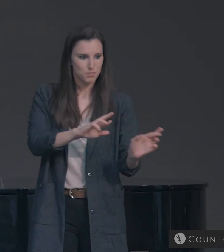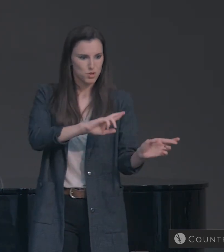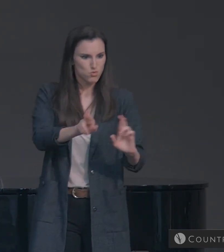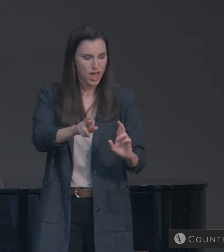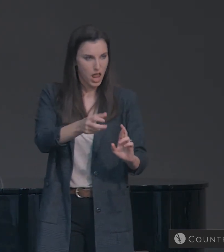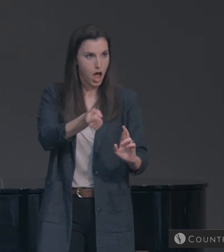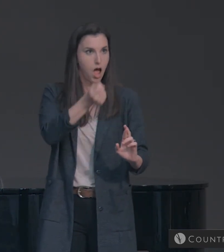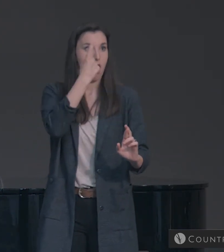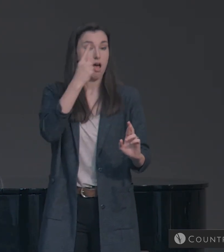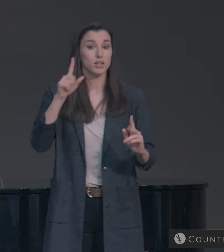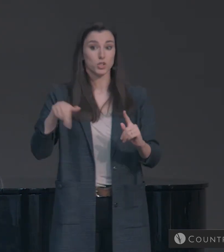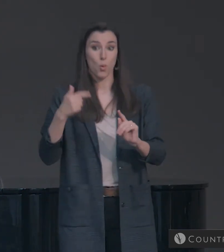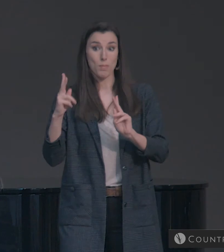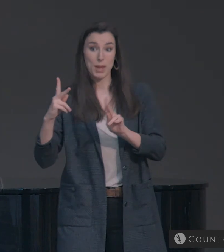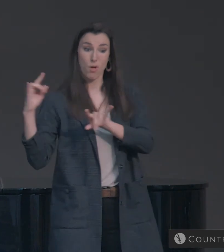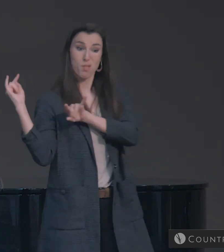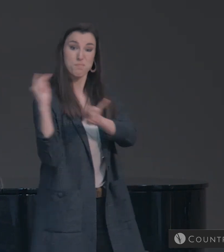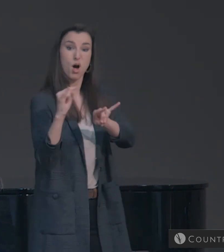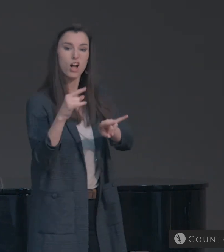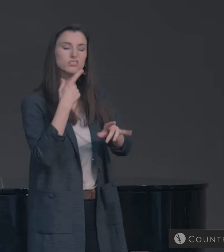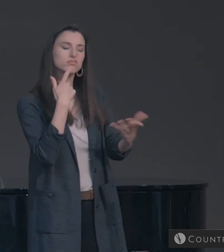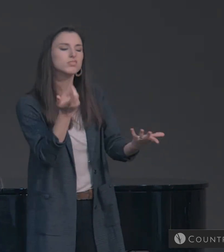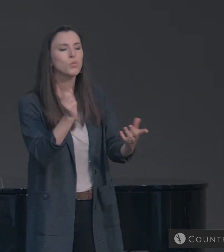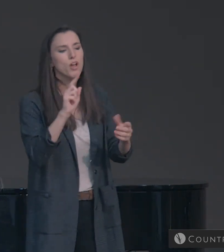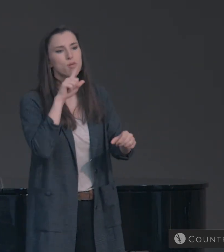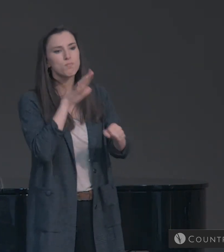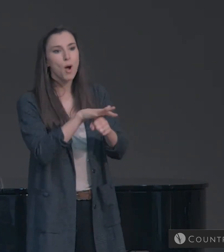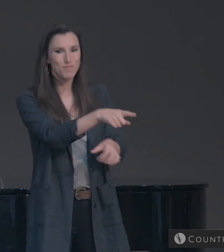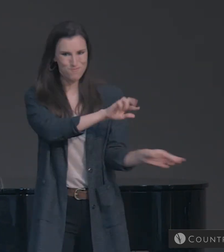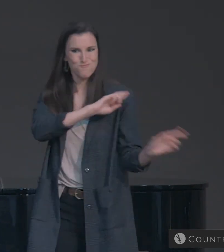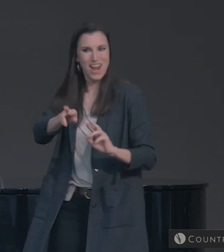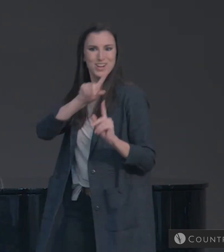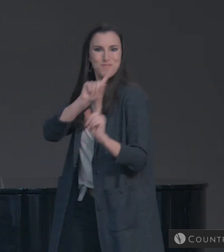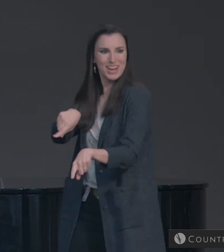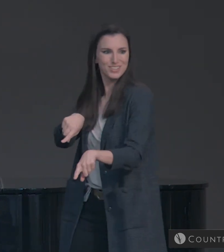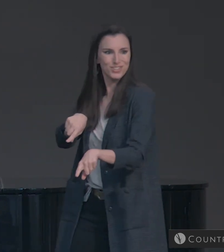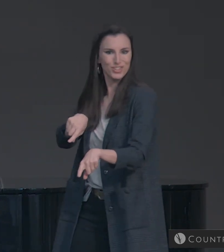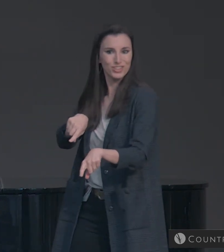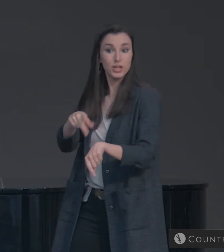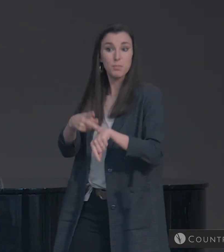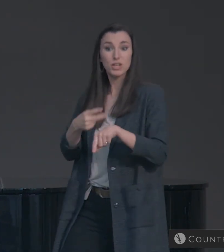scoffers. People who mock. Say, where's the promise? Jesus ain't here.